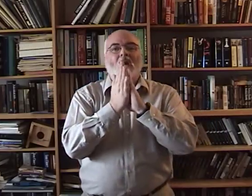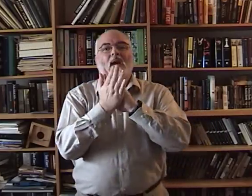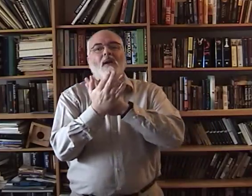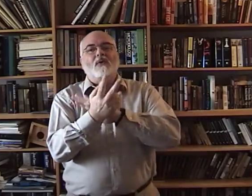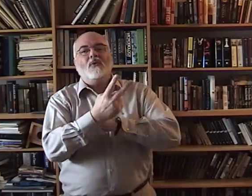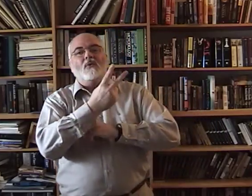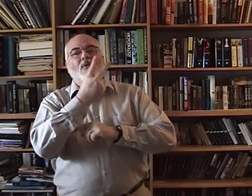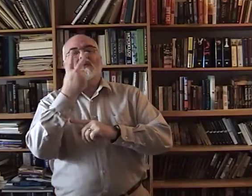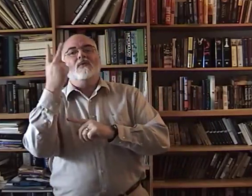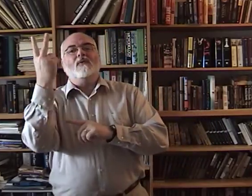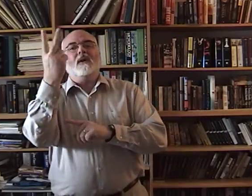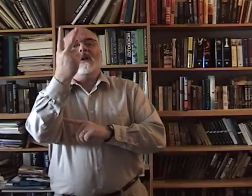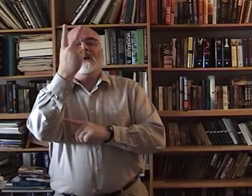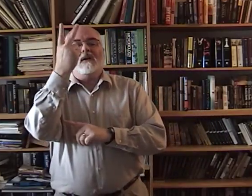to victory